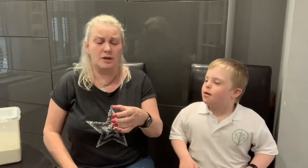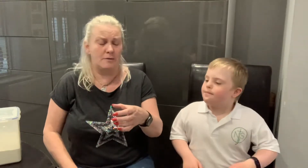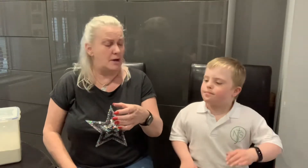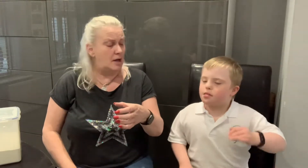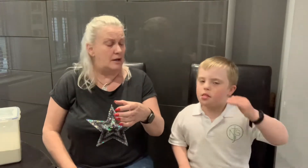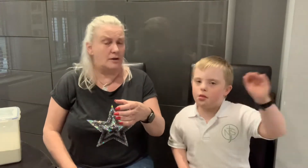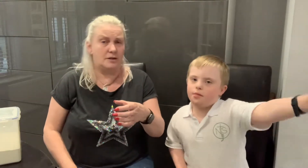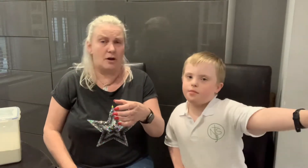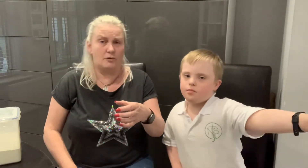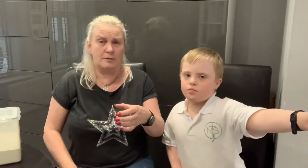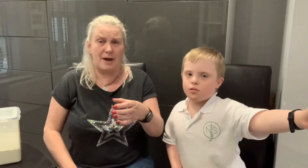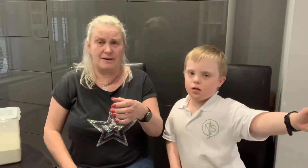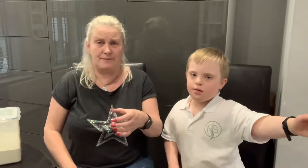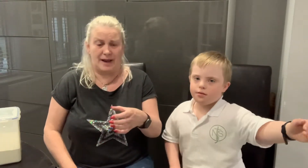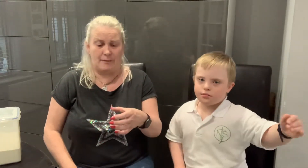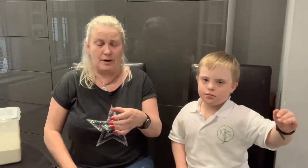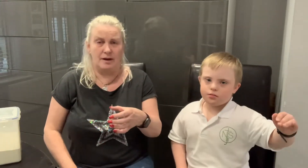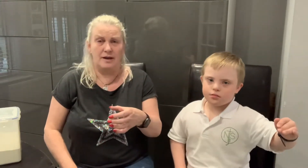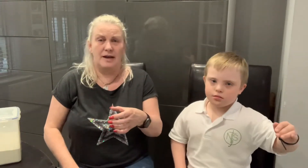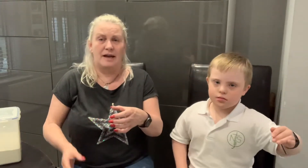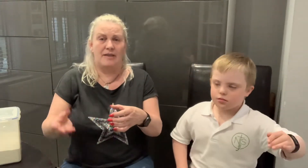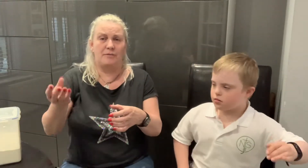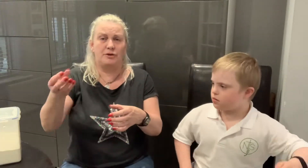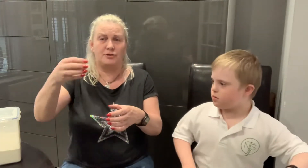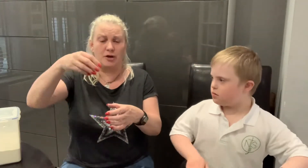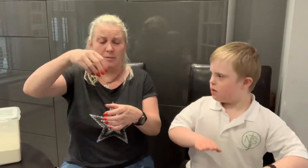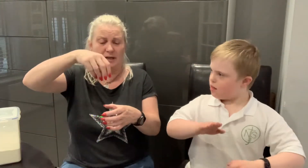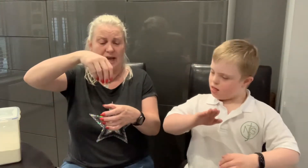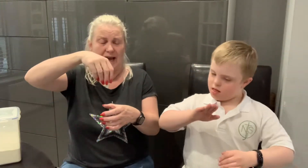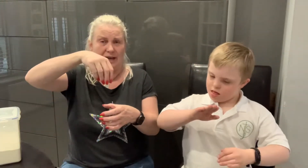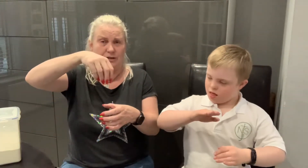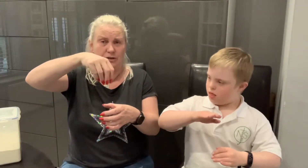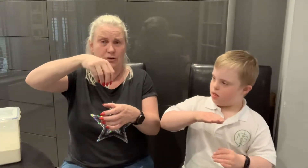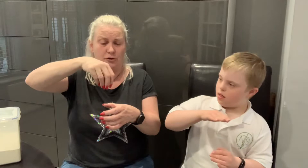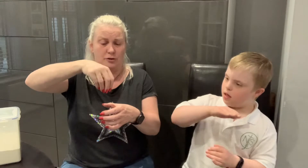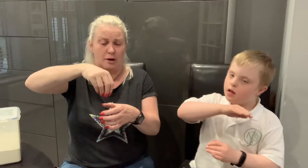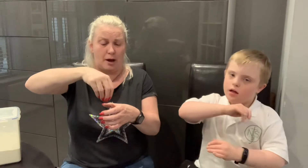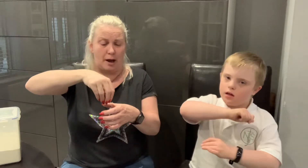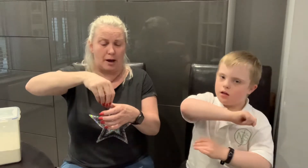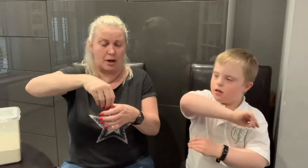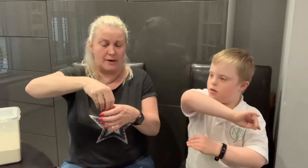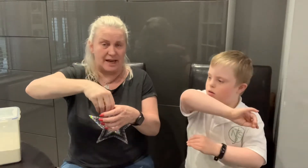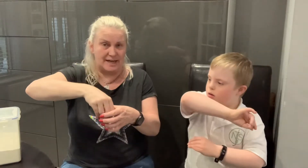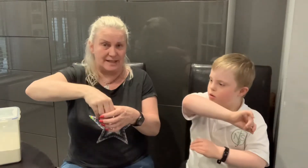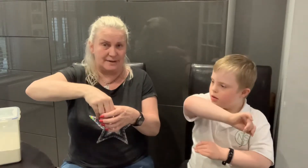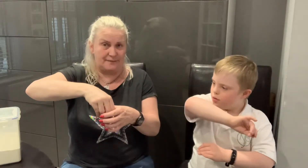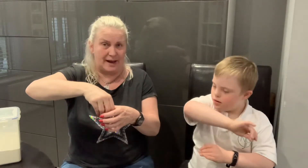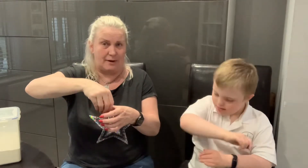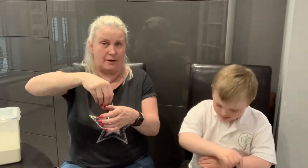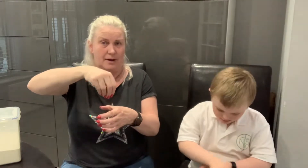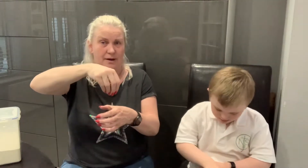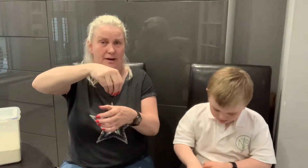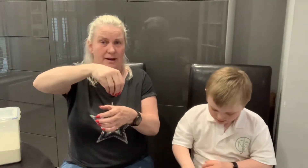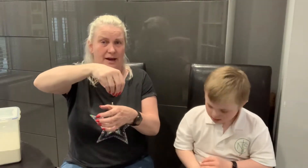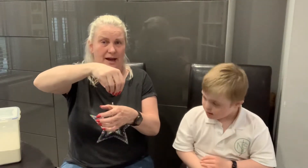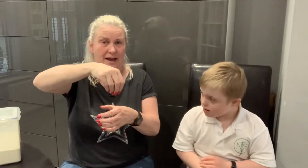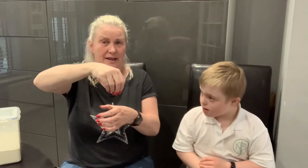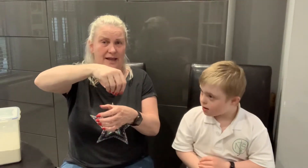up! Hold the bag of flour, and then with your dominant hand, you're going into the flour, and then